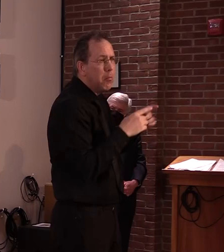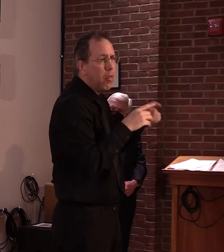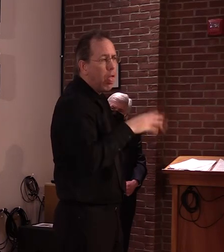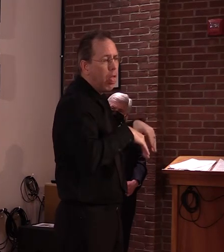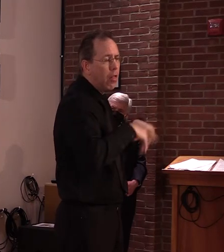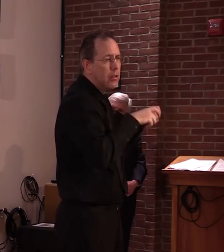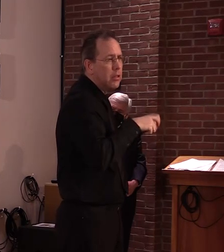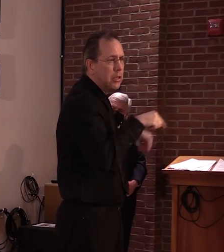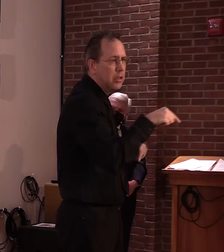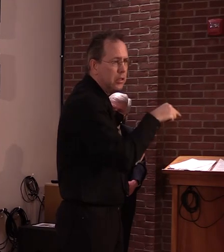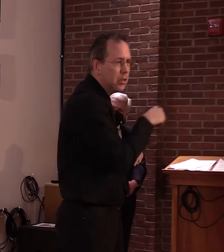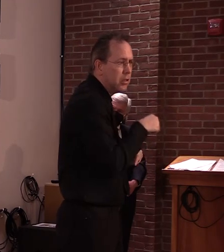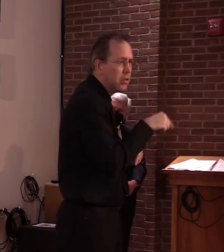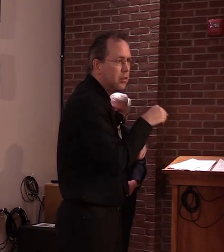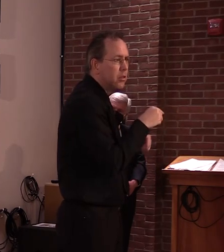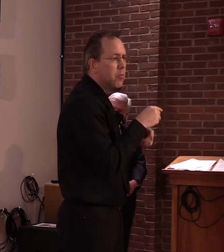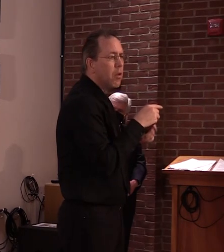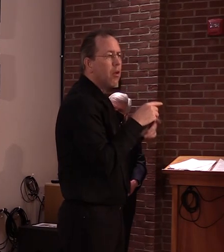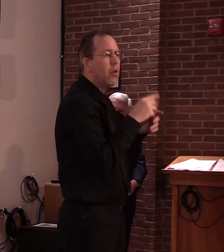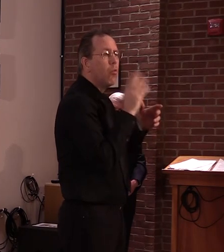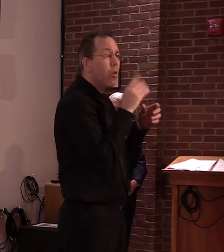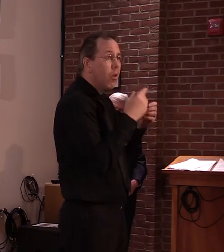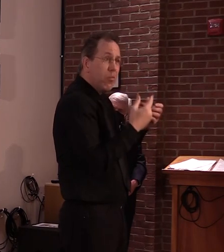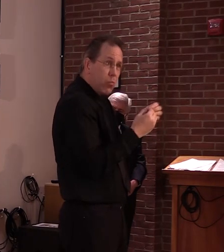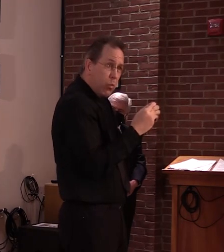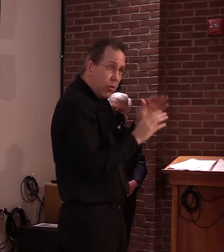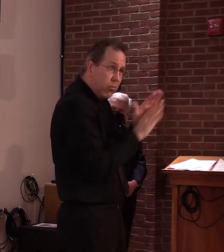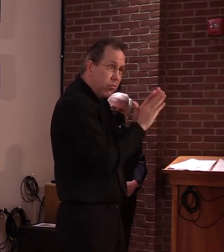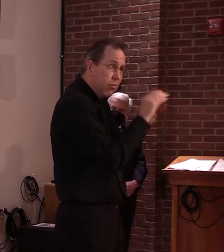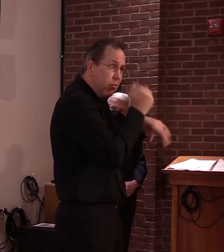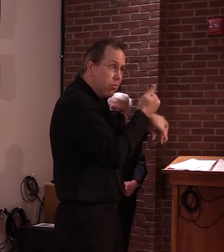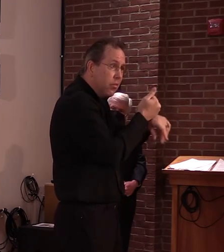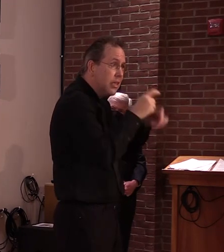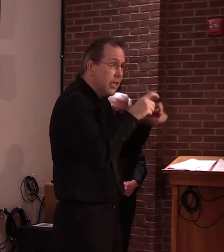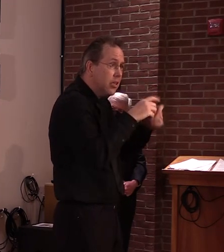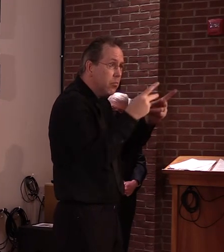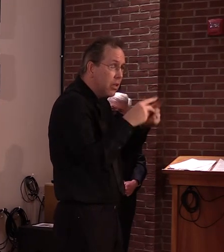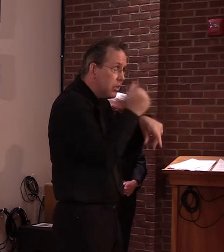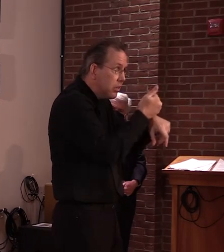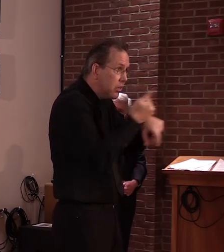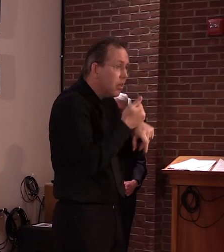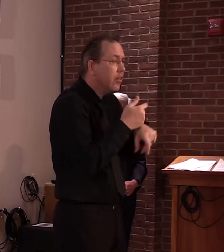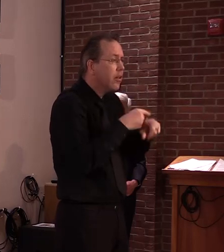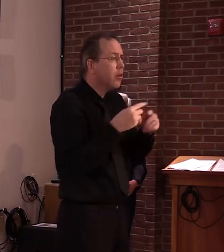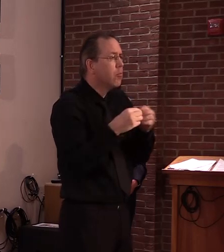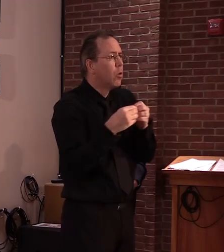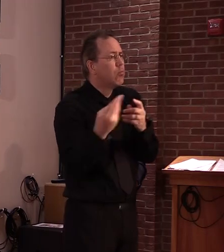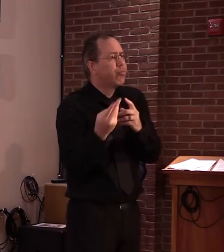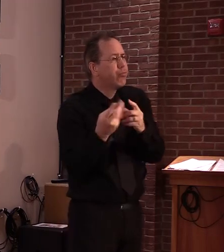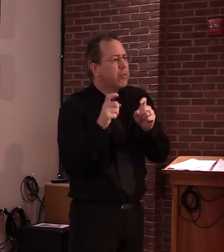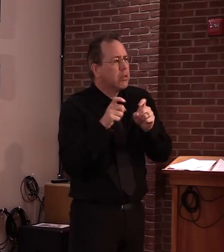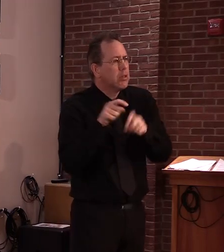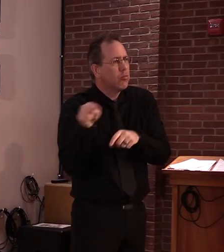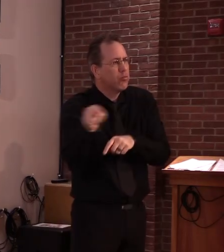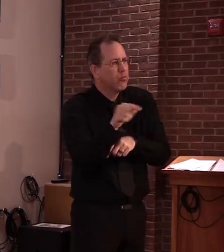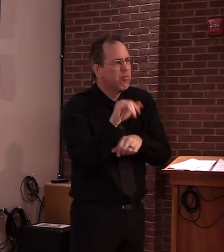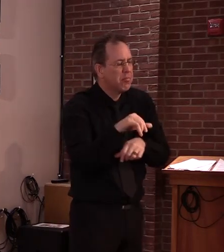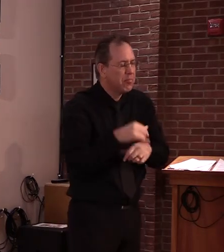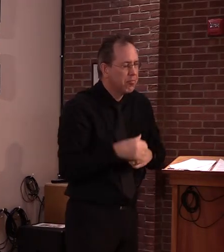enough so that we can have more universal testing in the future so that we can provide for